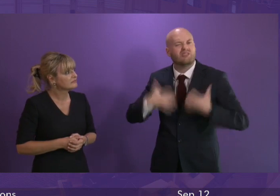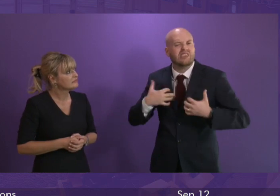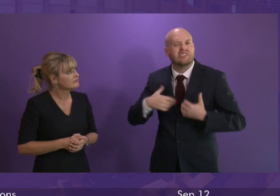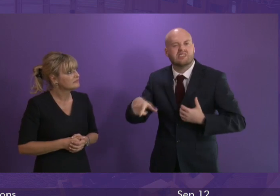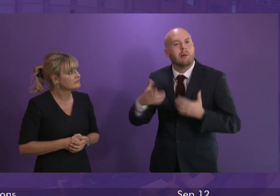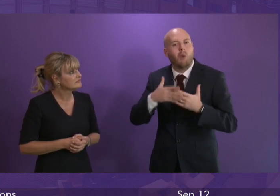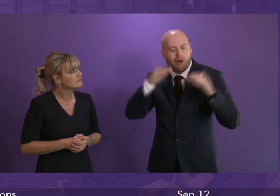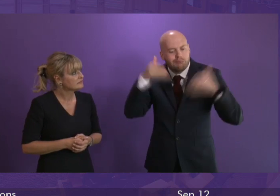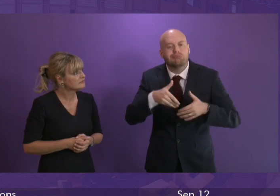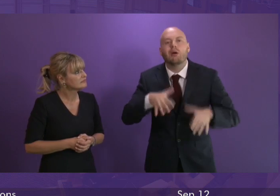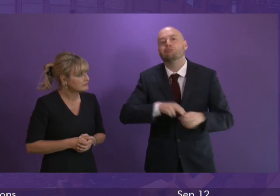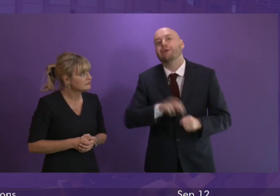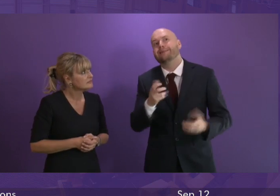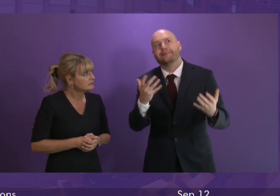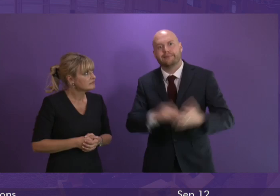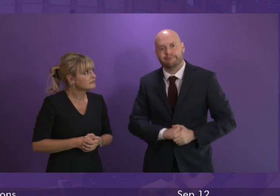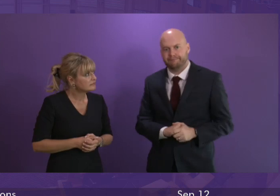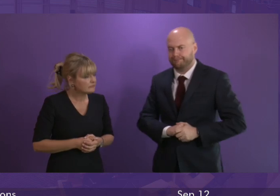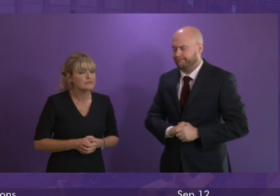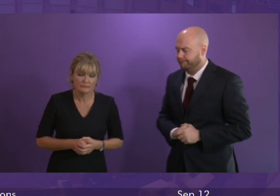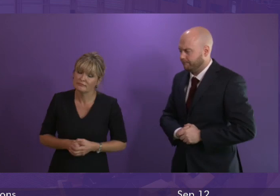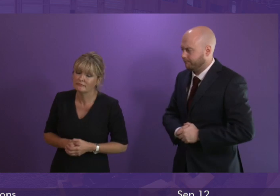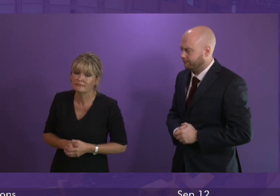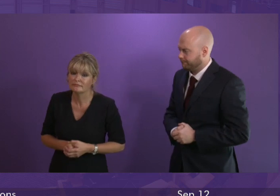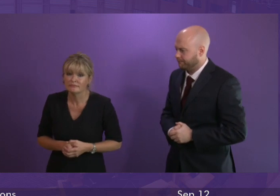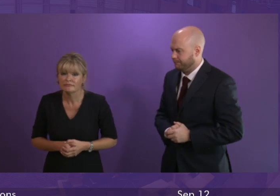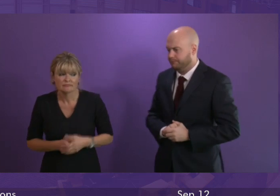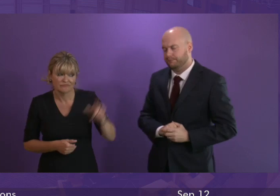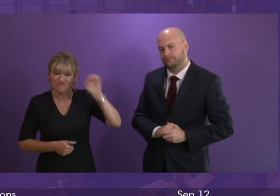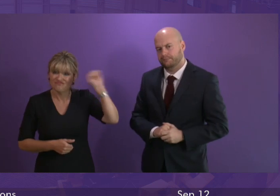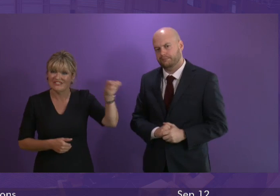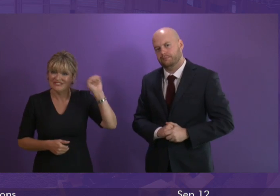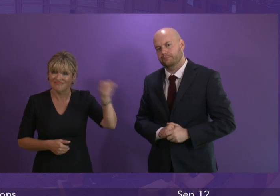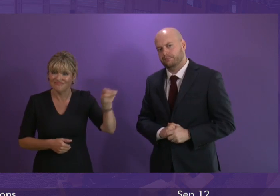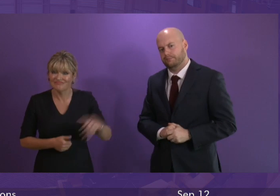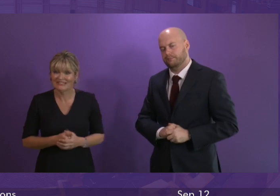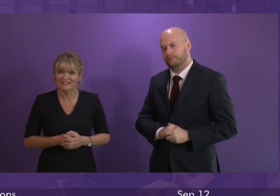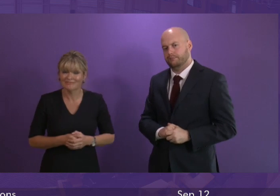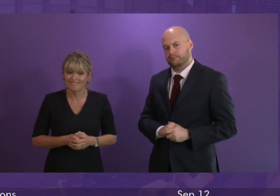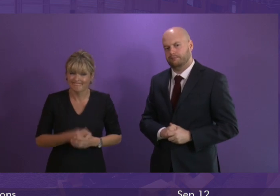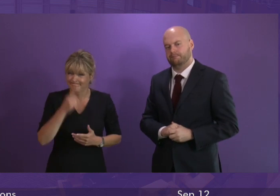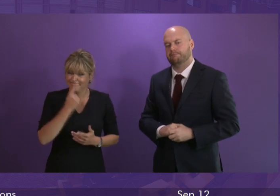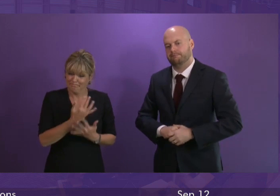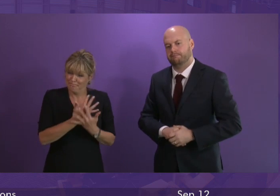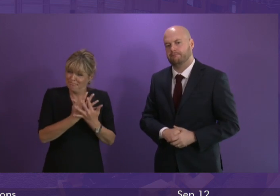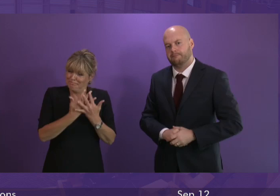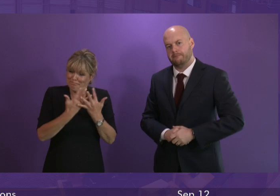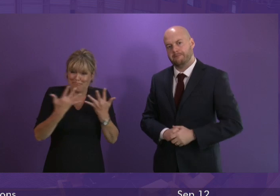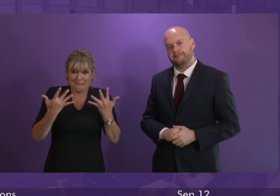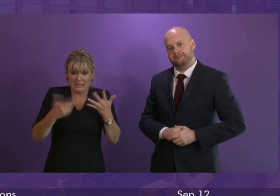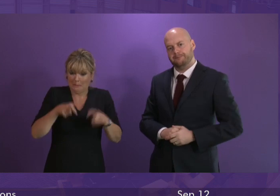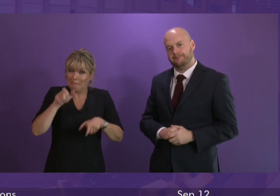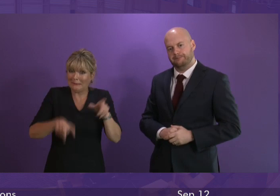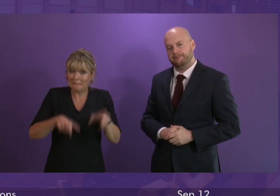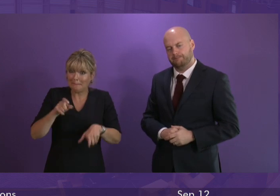first minister well Richard Lyle is absolutely correct there are many people who are